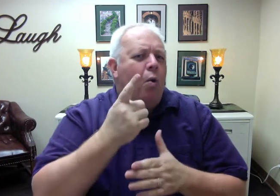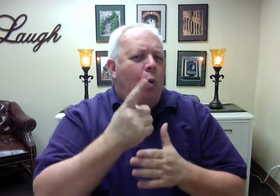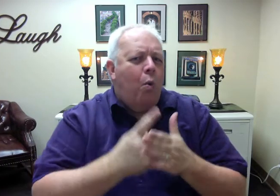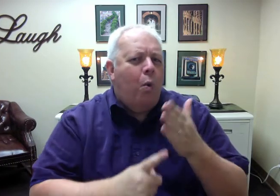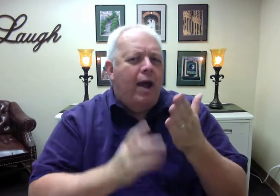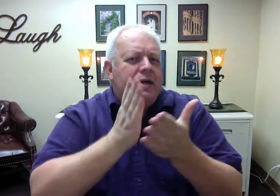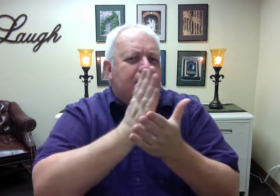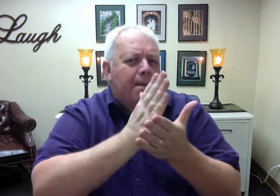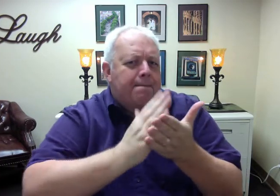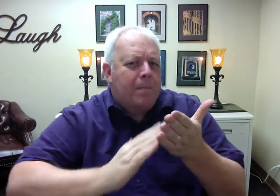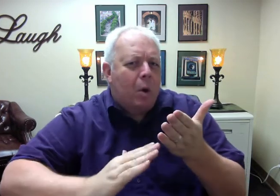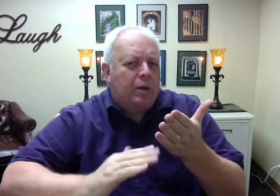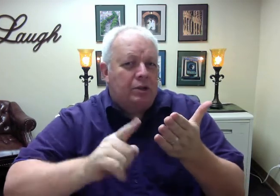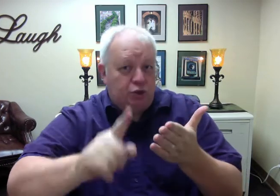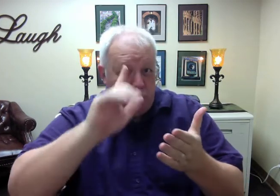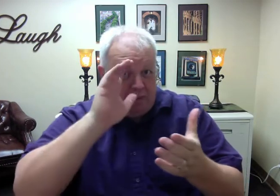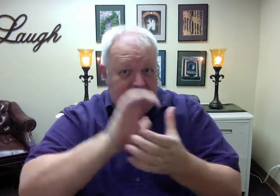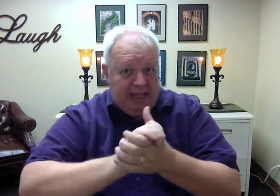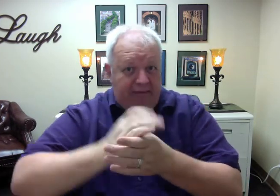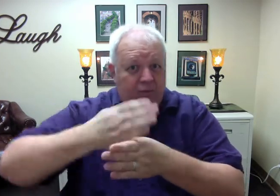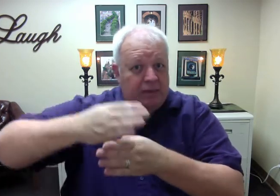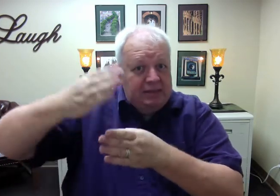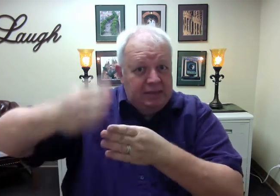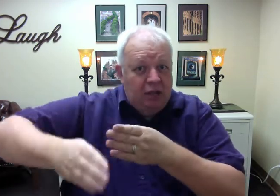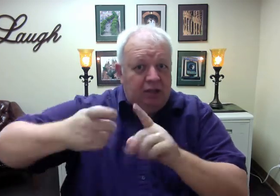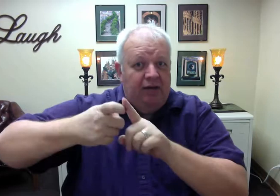do you believe resulted from the Milan Conference?